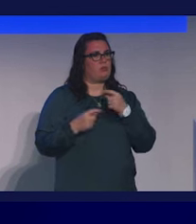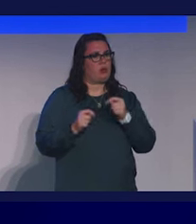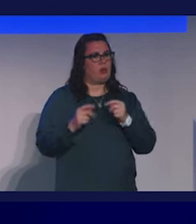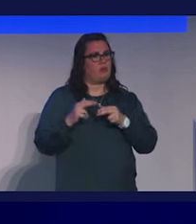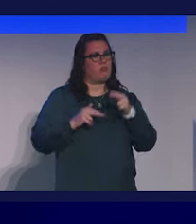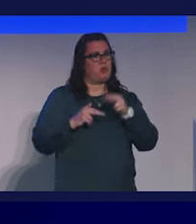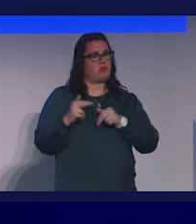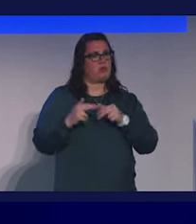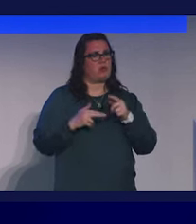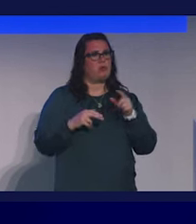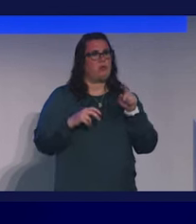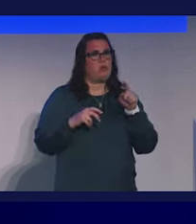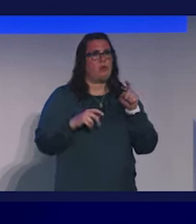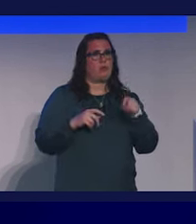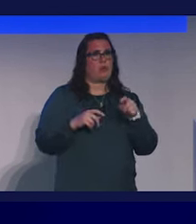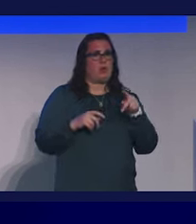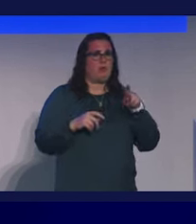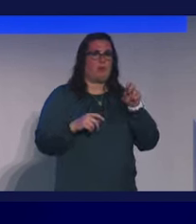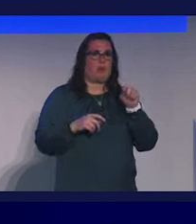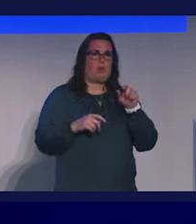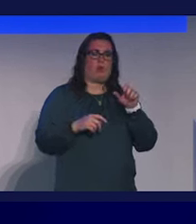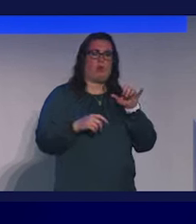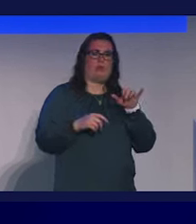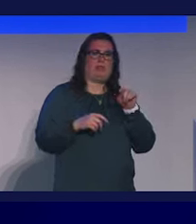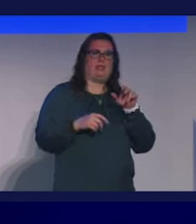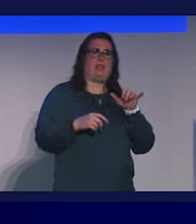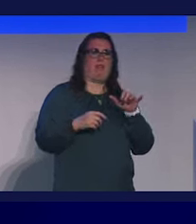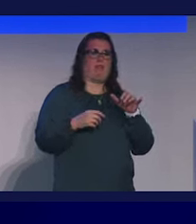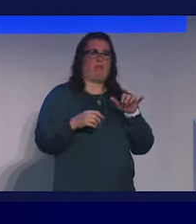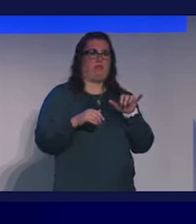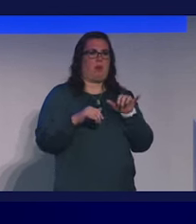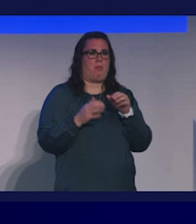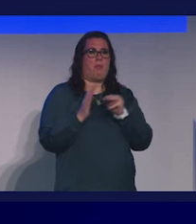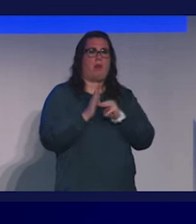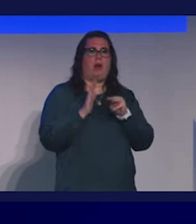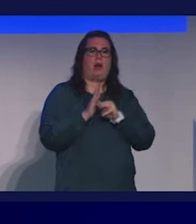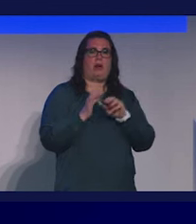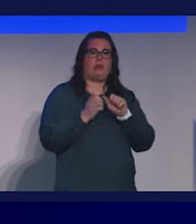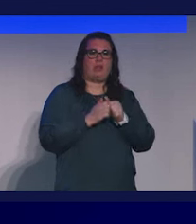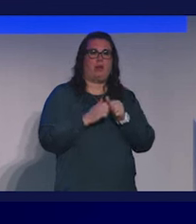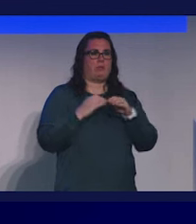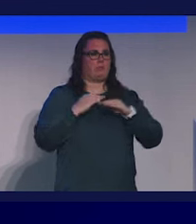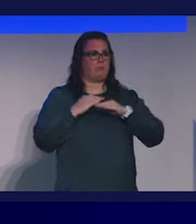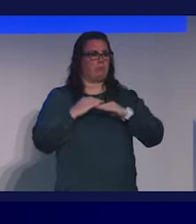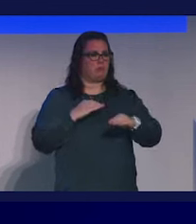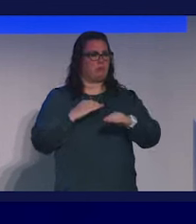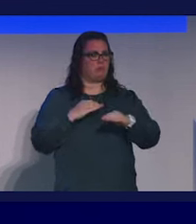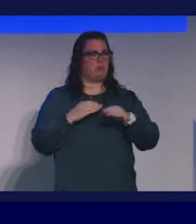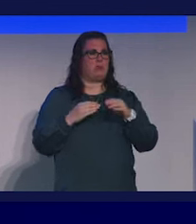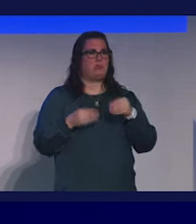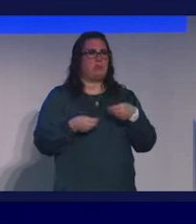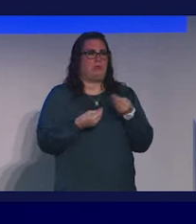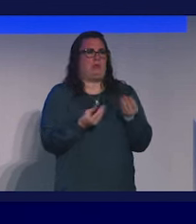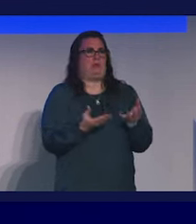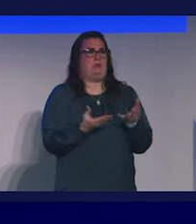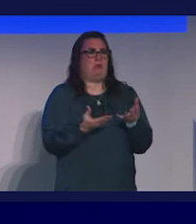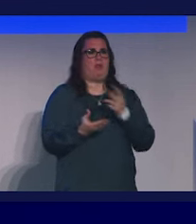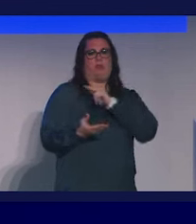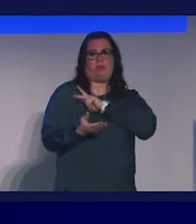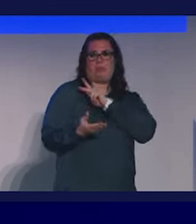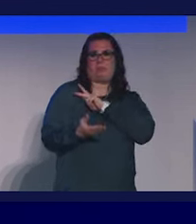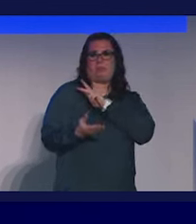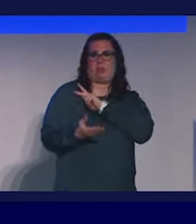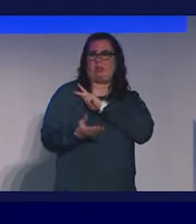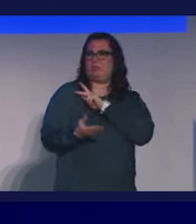what could be a prototype and hopefully a scalable model for how we can sustainably deliver personalized,